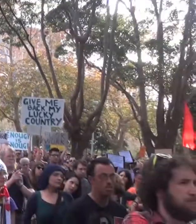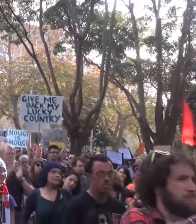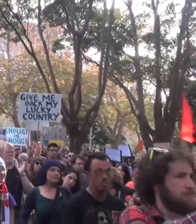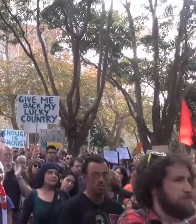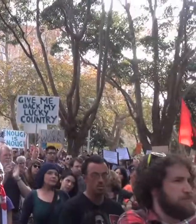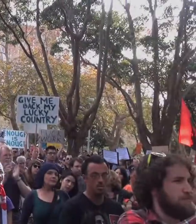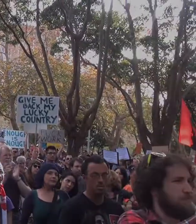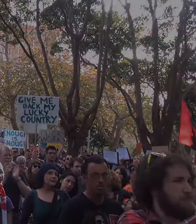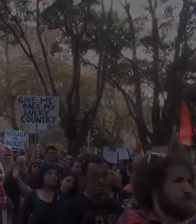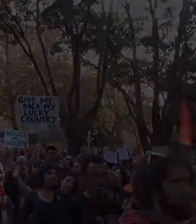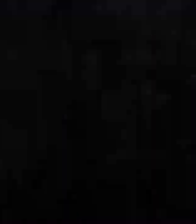And in the other side.